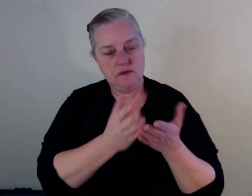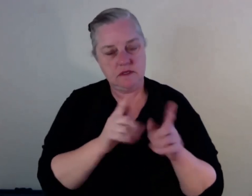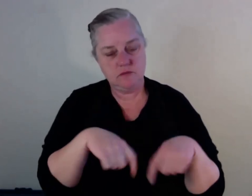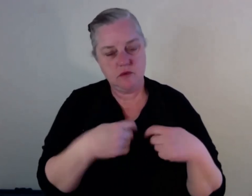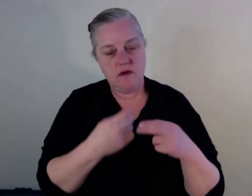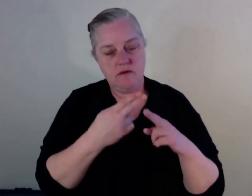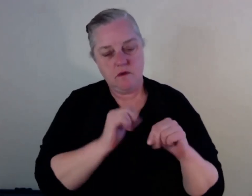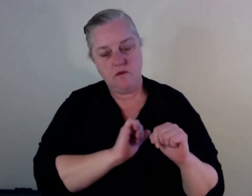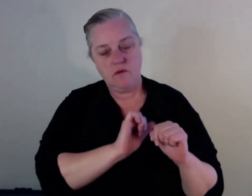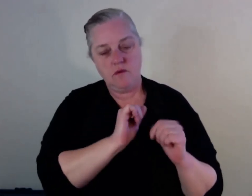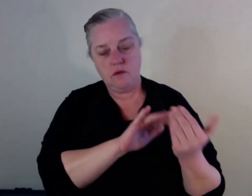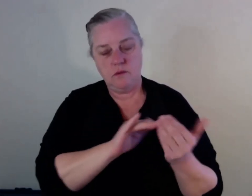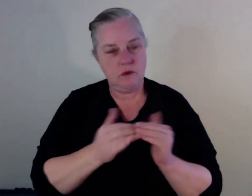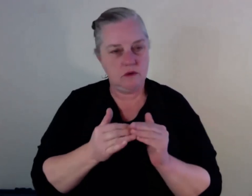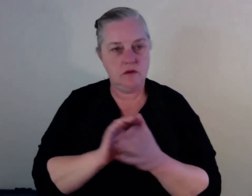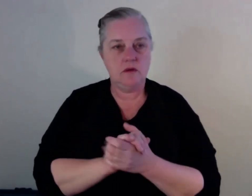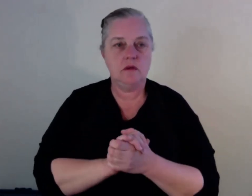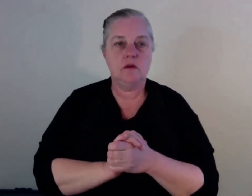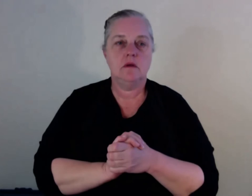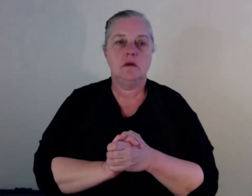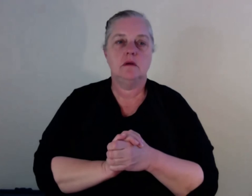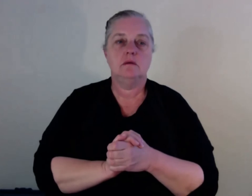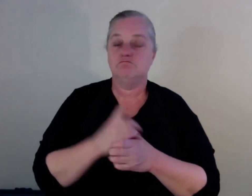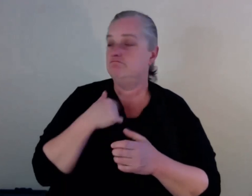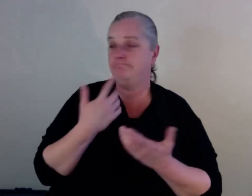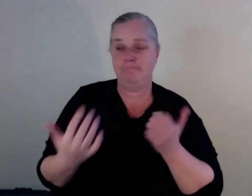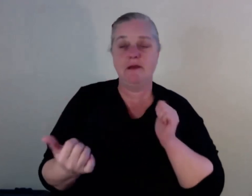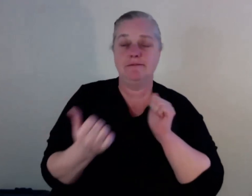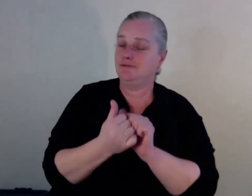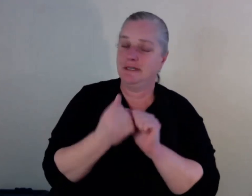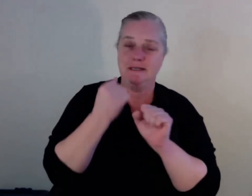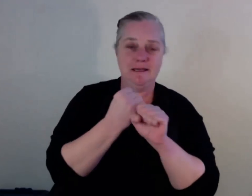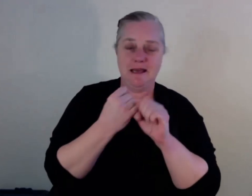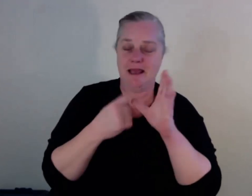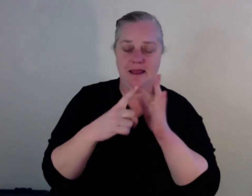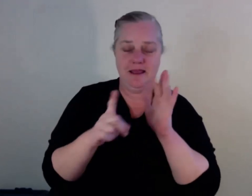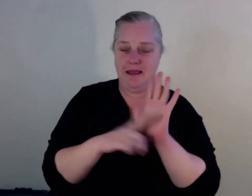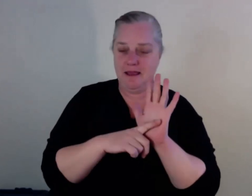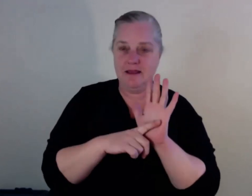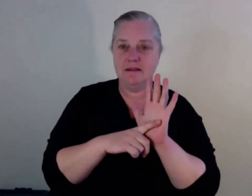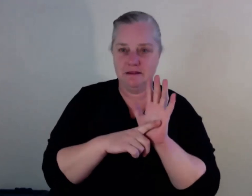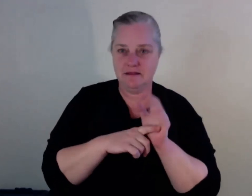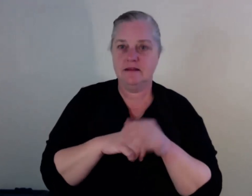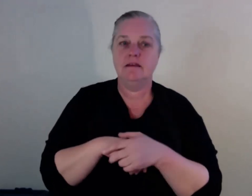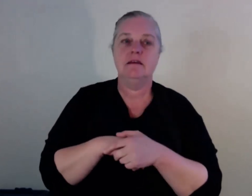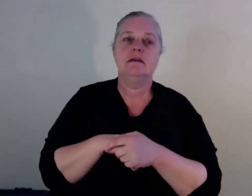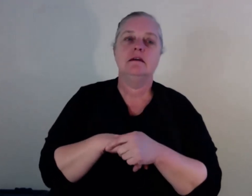Well, again, I agree with Gail, what she said. They should start with inmates before they get out of jail,